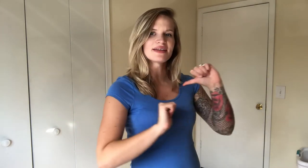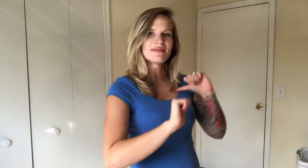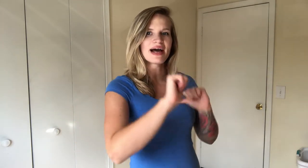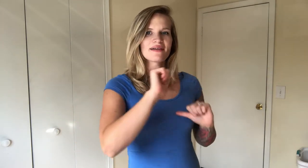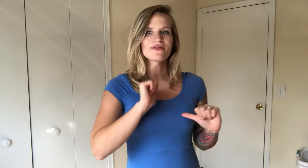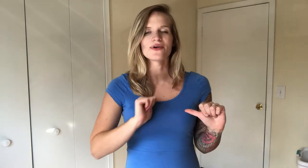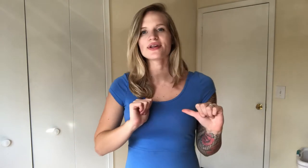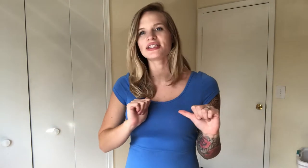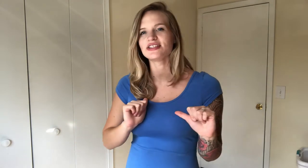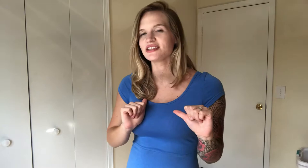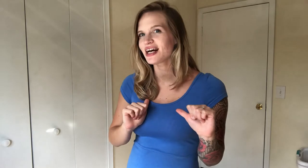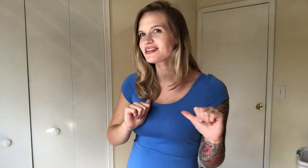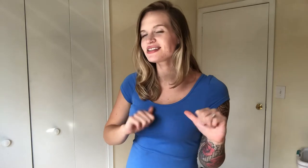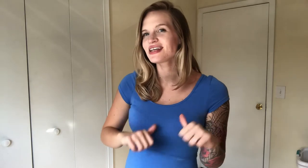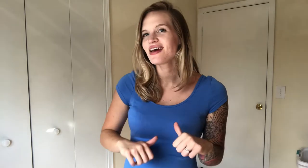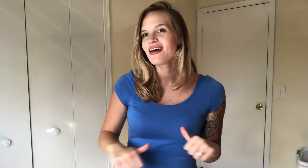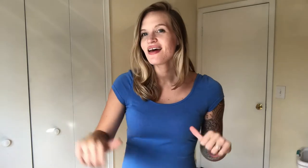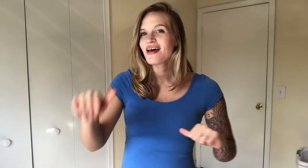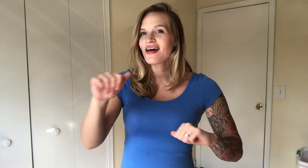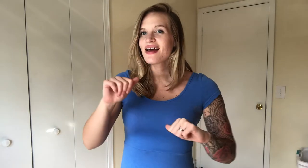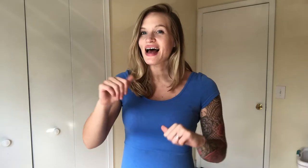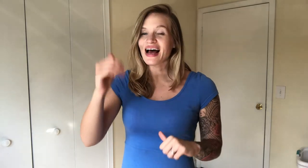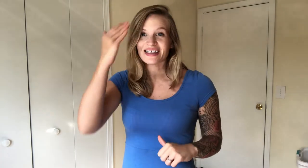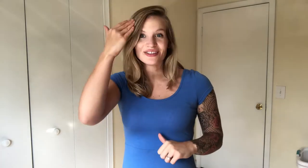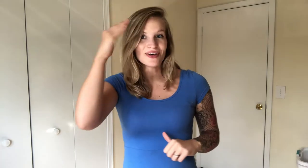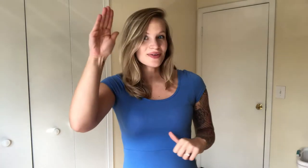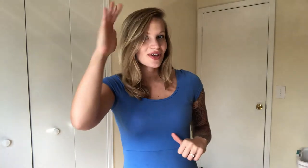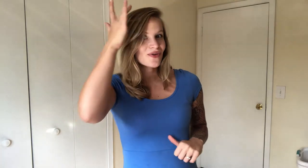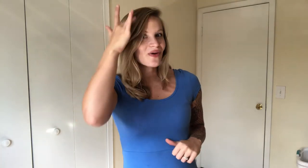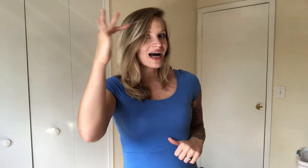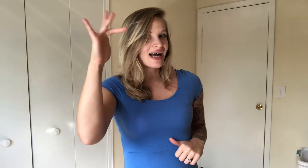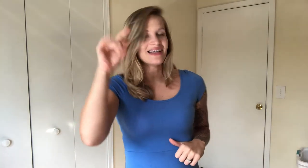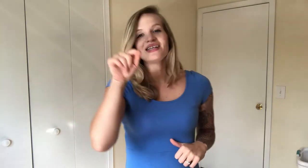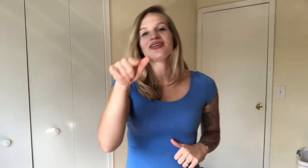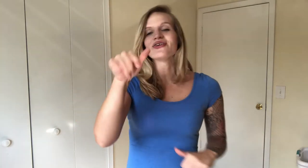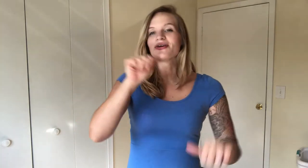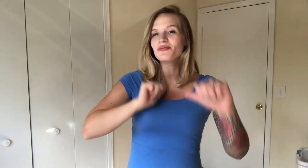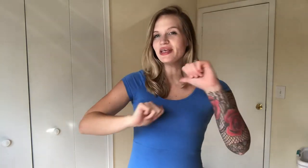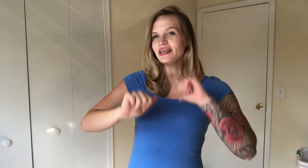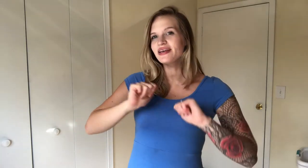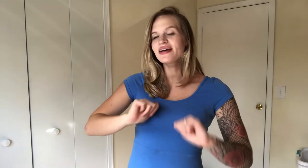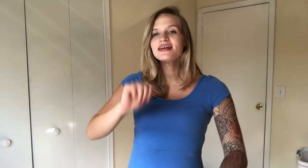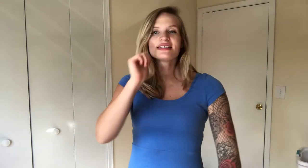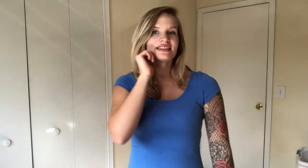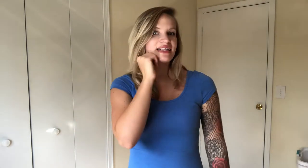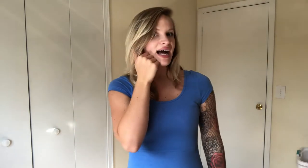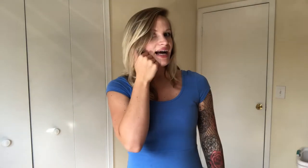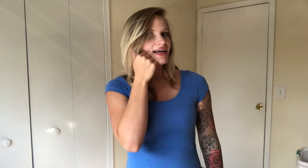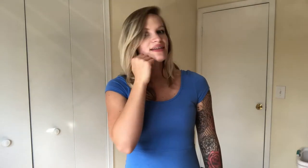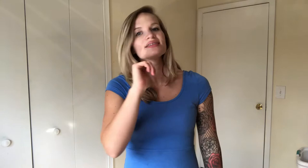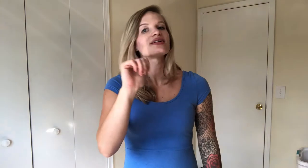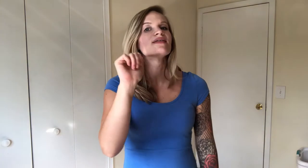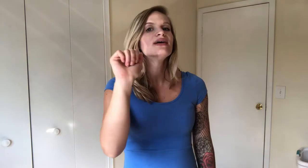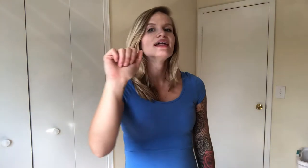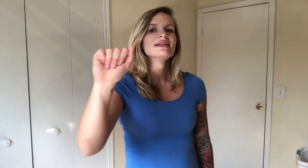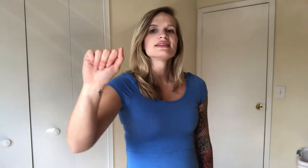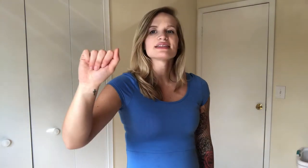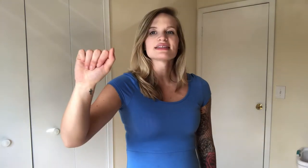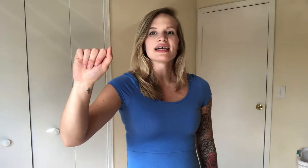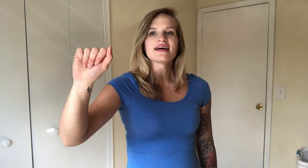them back and forth to your chest. I don't know why you're being shy. So this is like